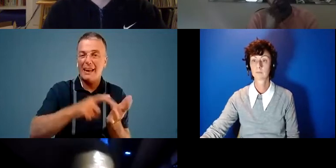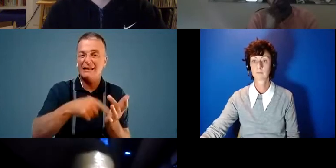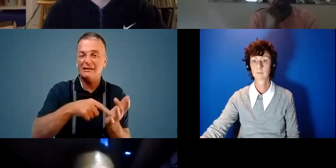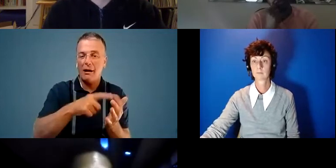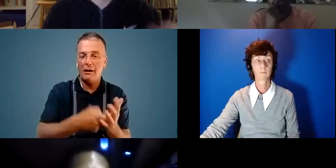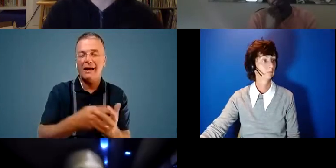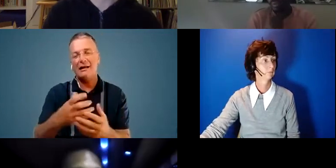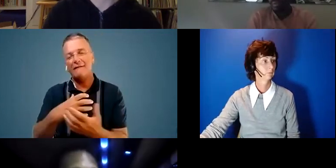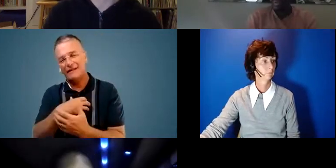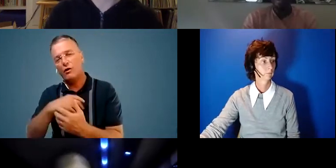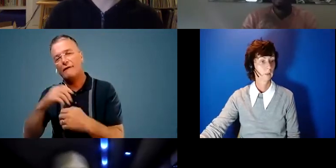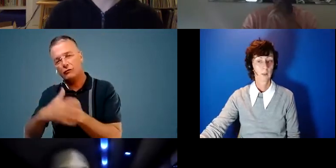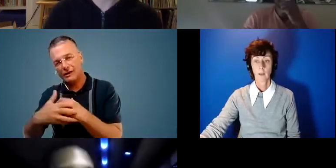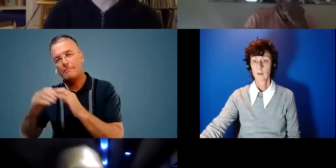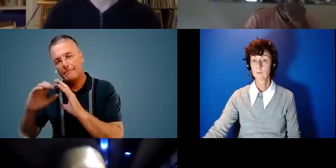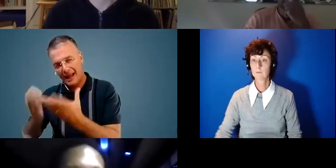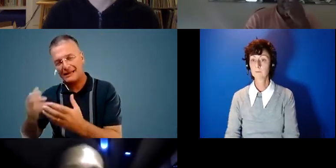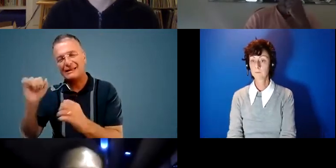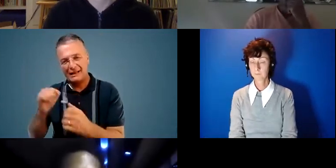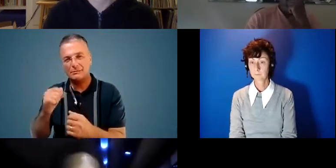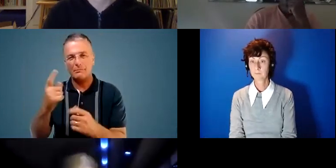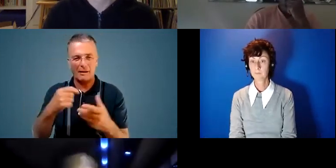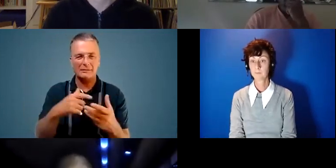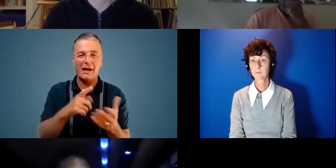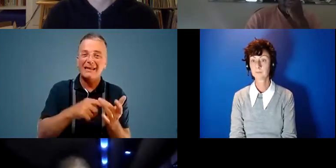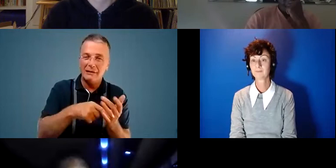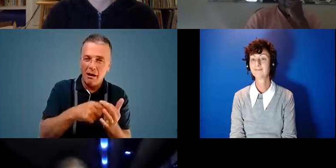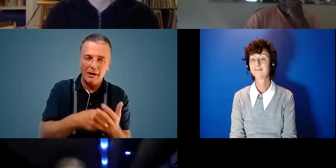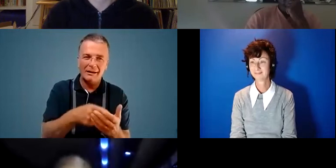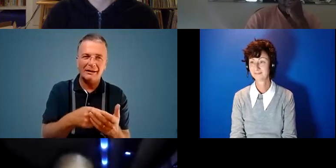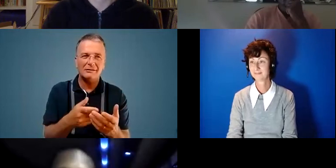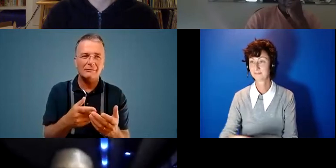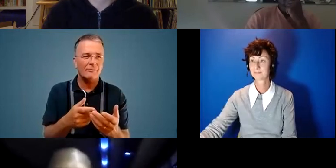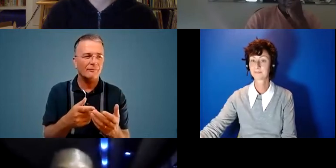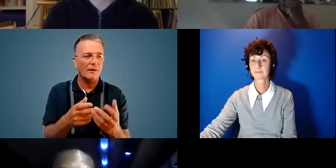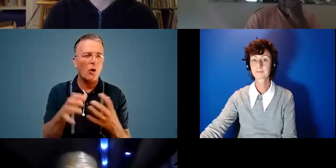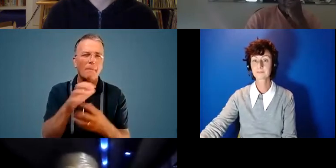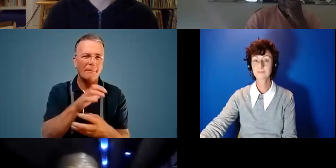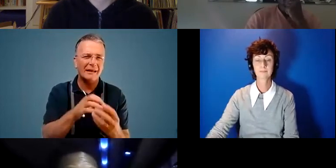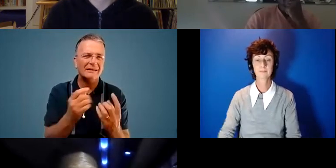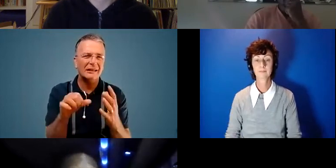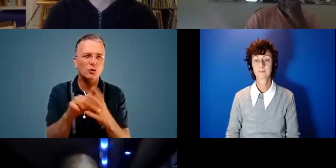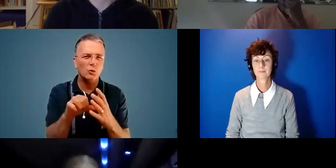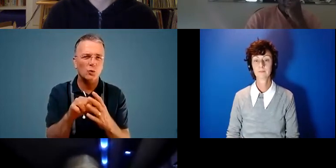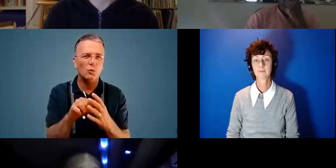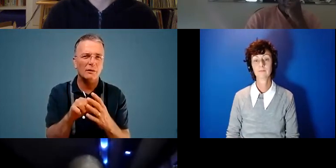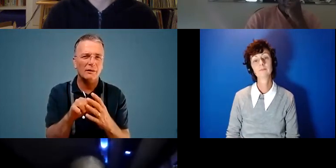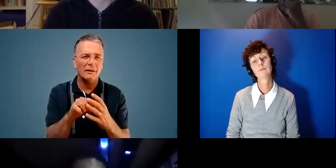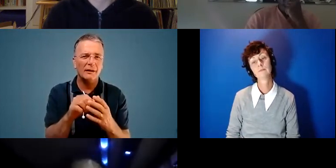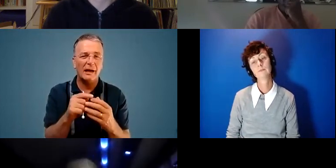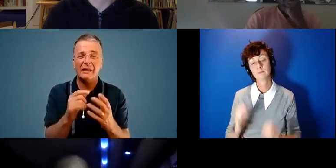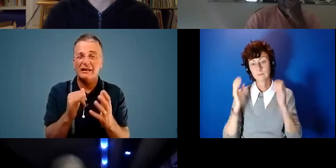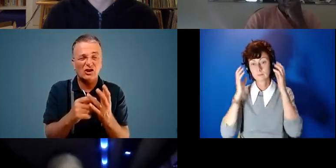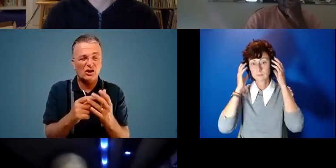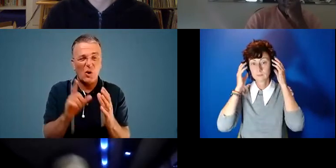called fear of a green planet you know it's quite sometimes quite a it's complex complex issue and it's so layered